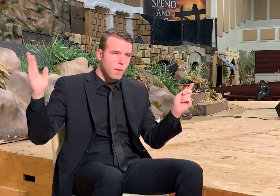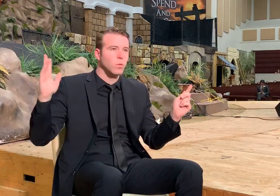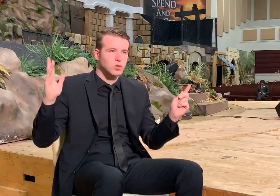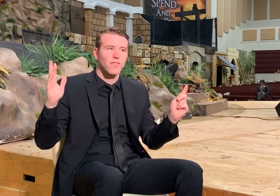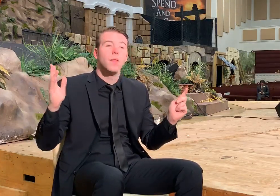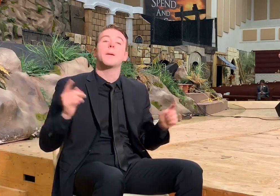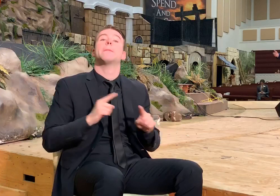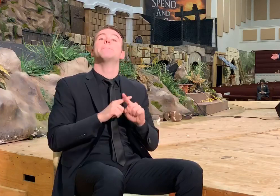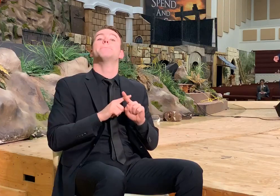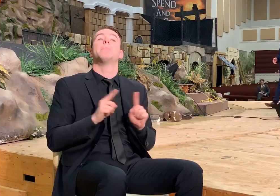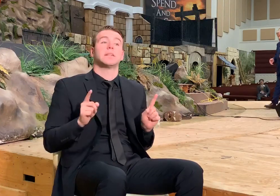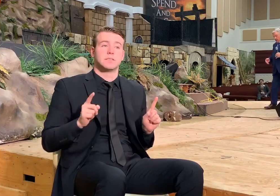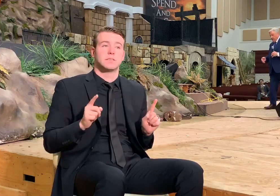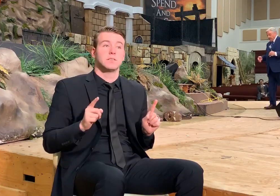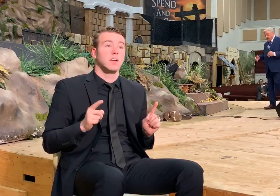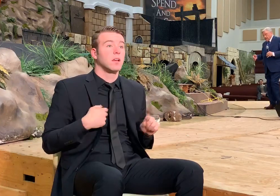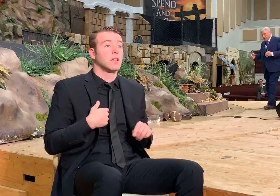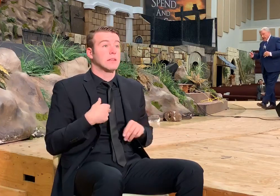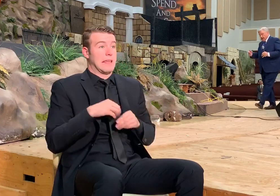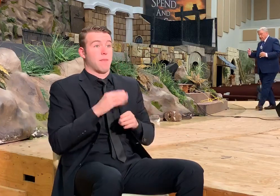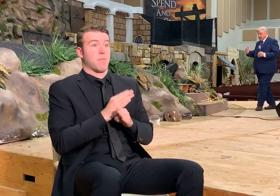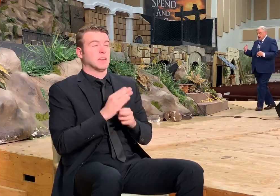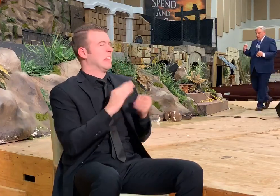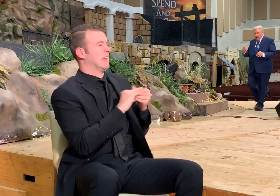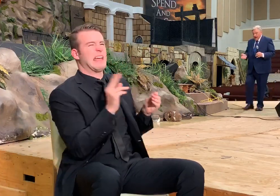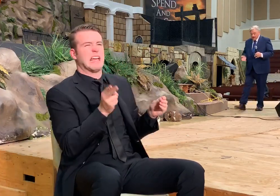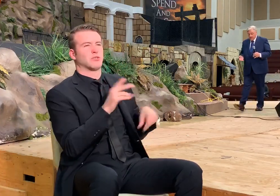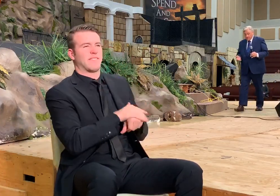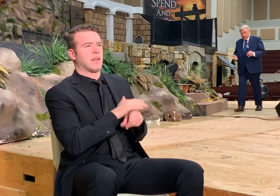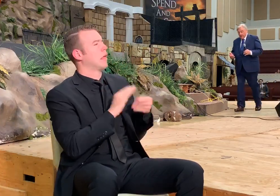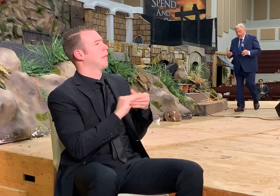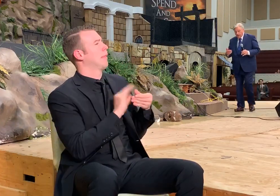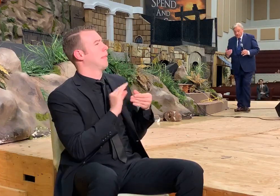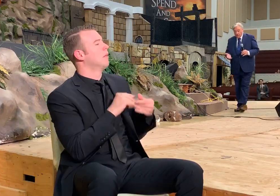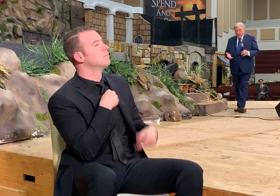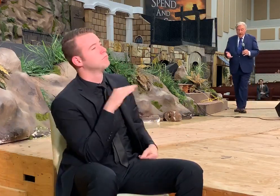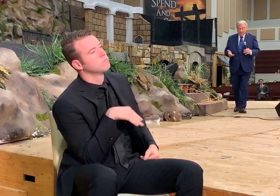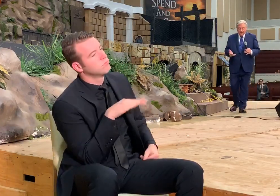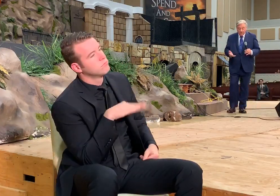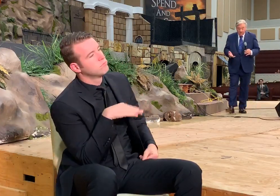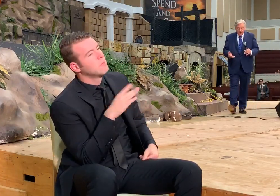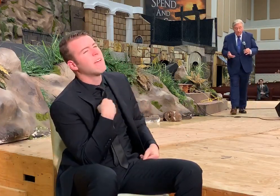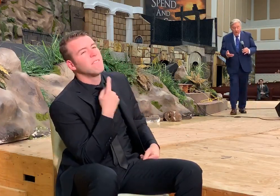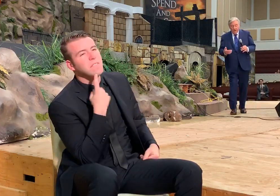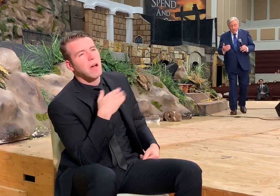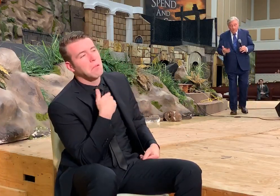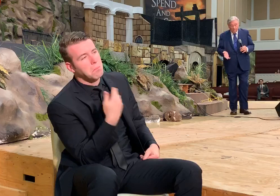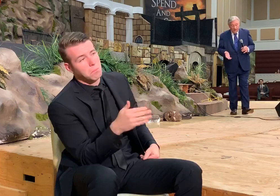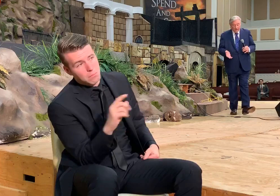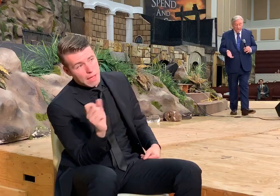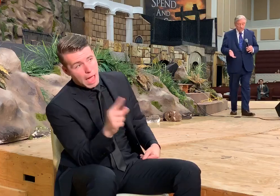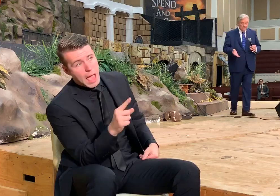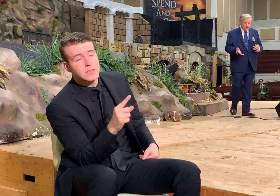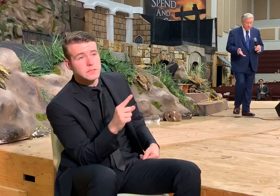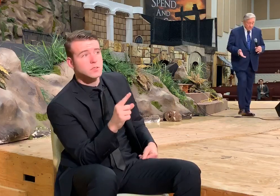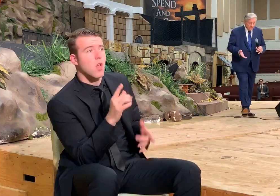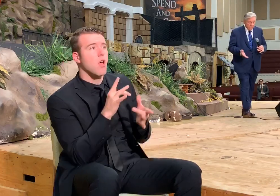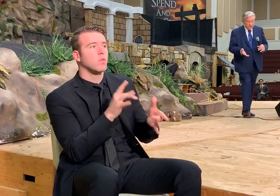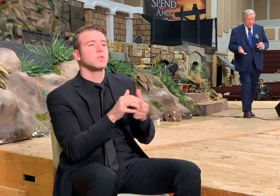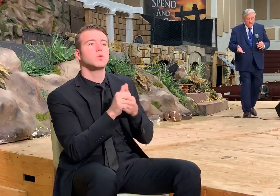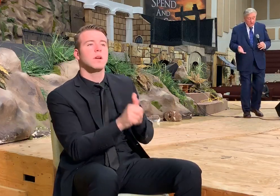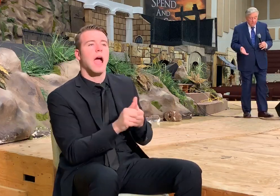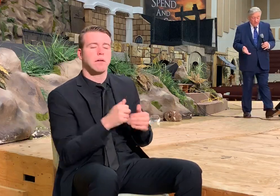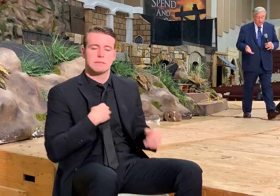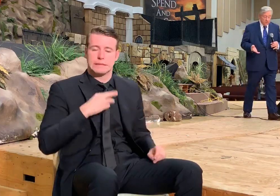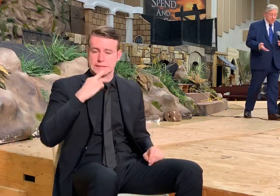they were telling us about all this. And so I asked the tour guide while I was on the bus with Sister